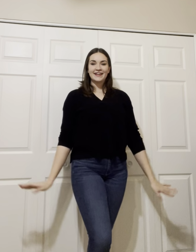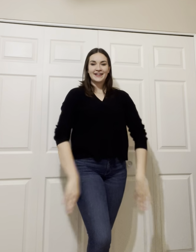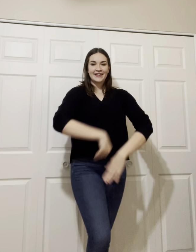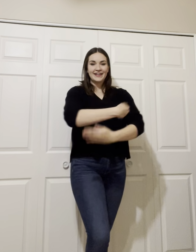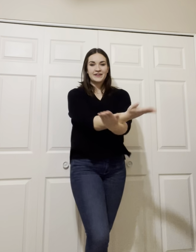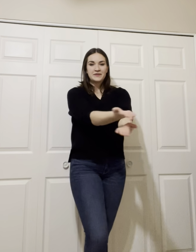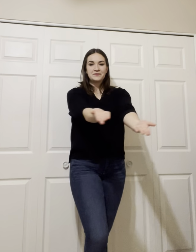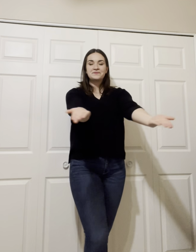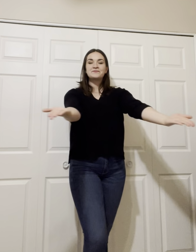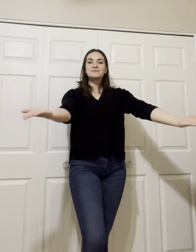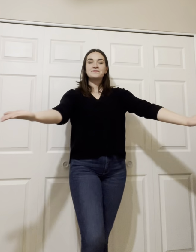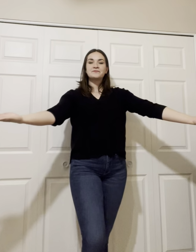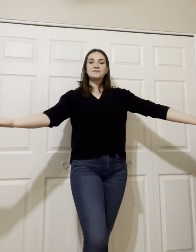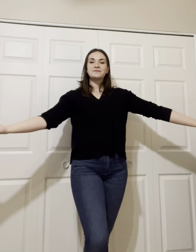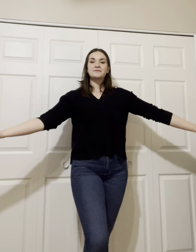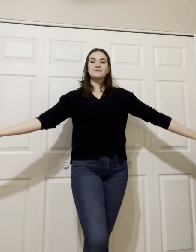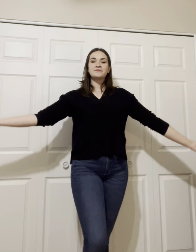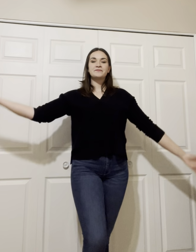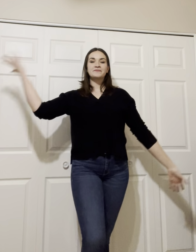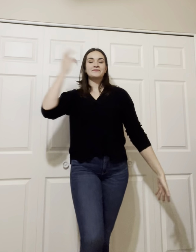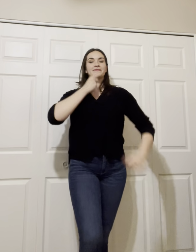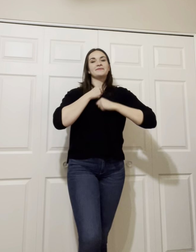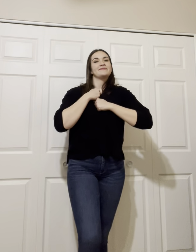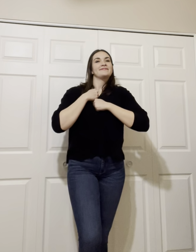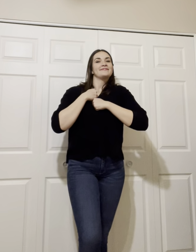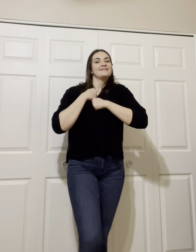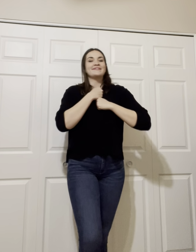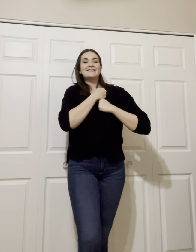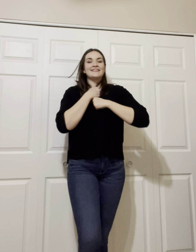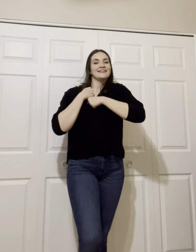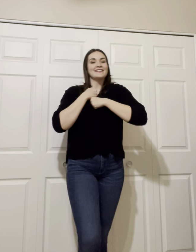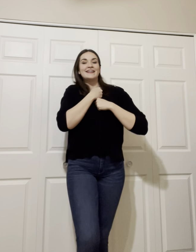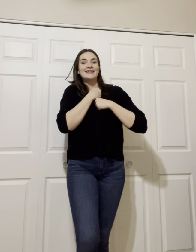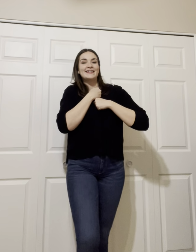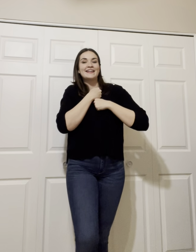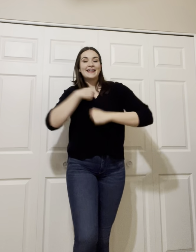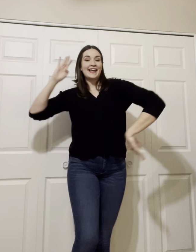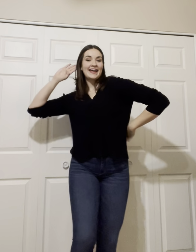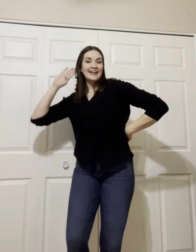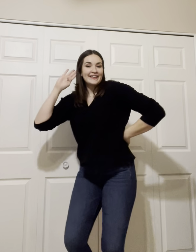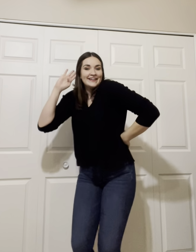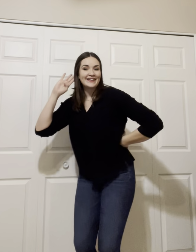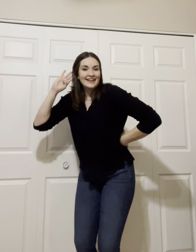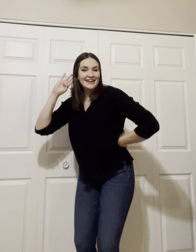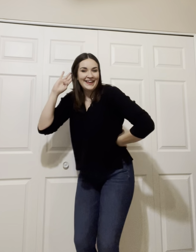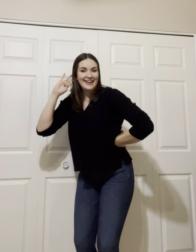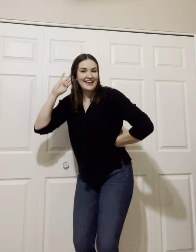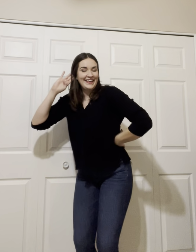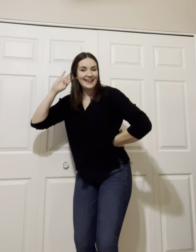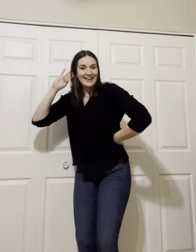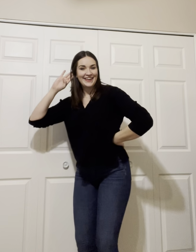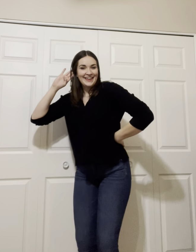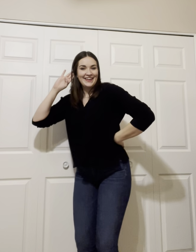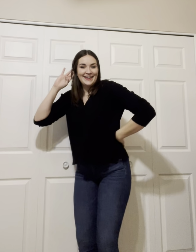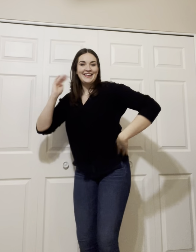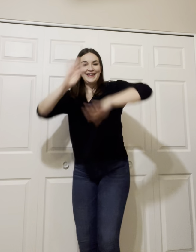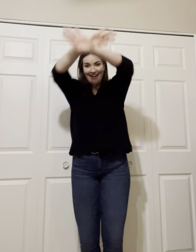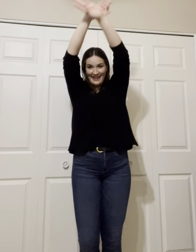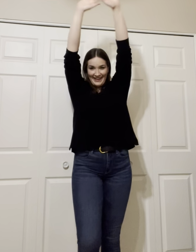oh! Life is your restaurant, and I'm your lady. You'll whisper what it is you want. You ain't